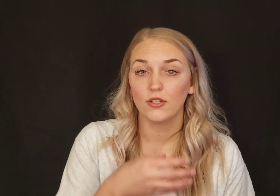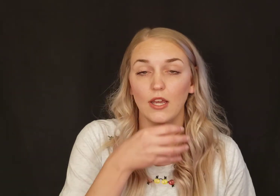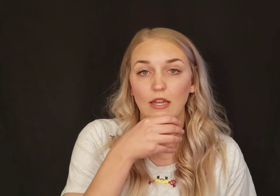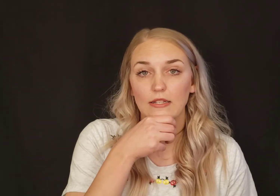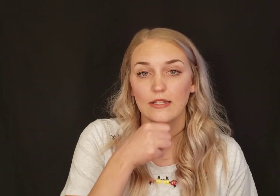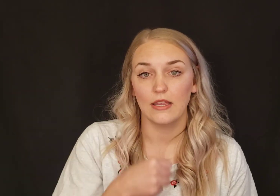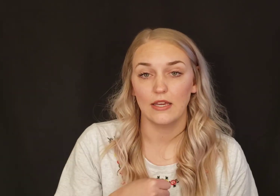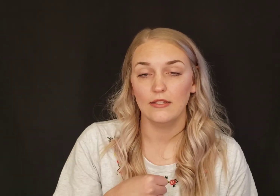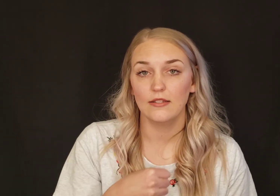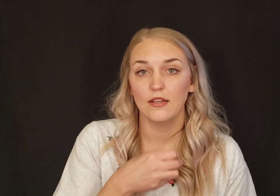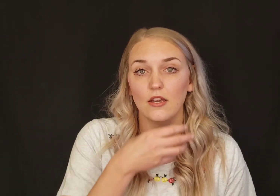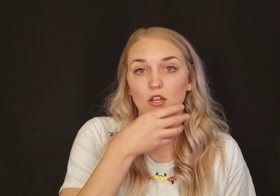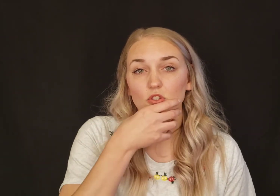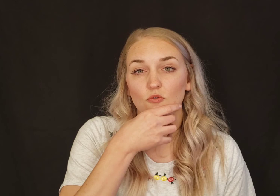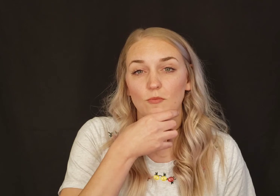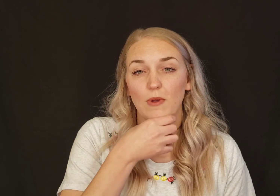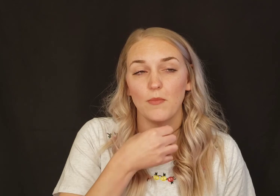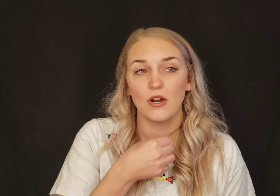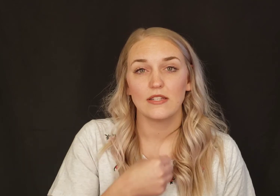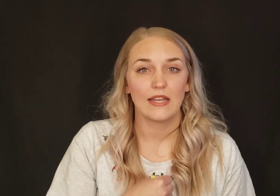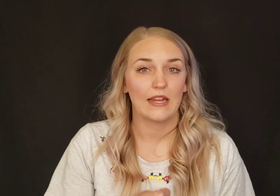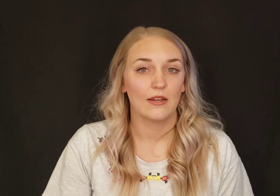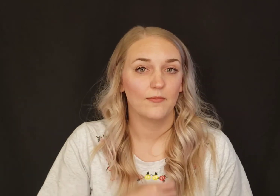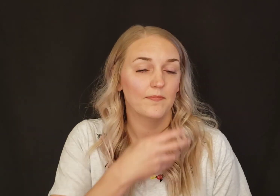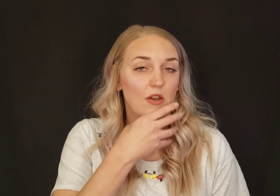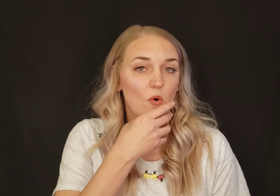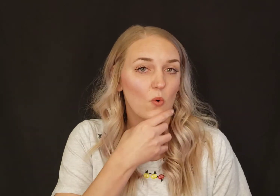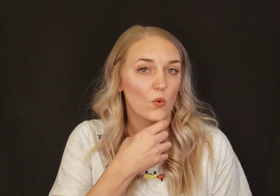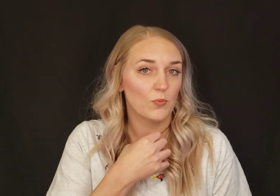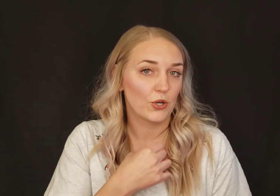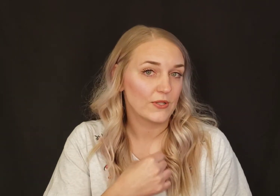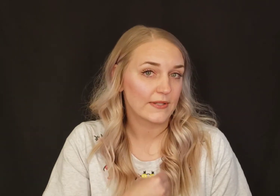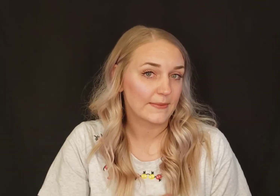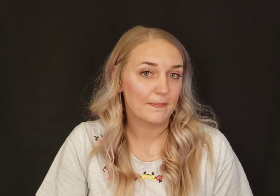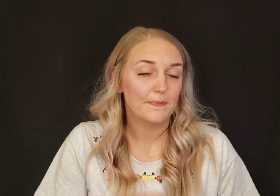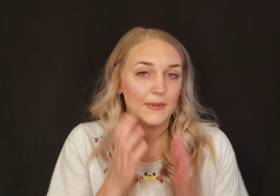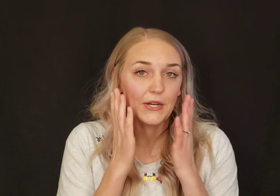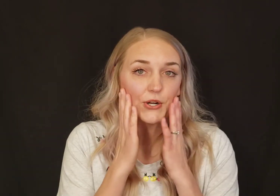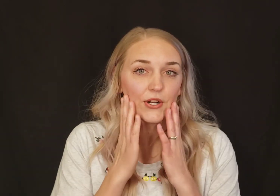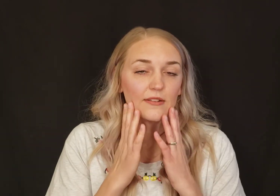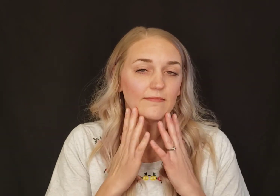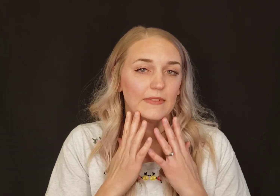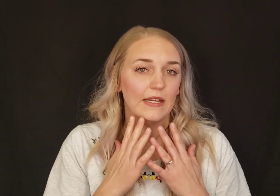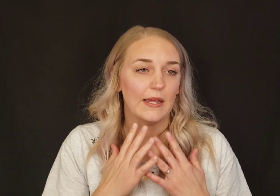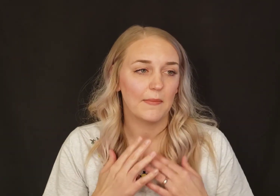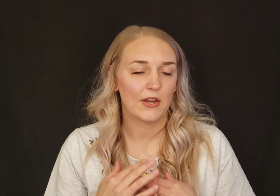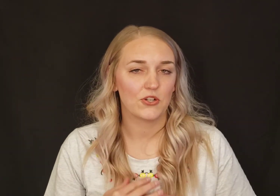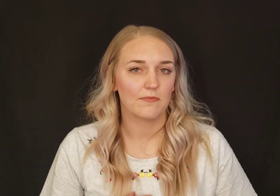okay, is this. So remember, it's like an old person's beard. Okay, imagine